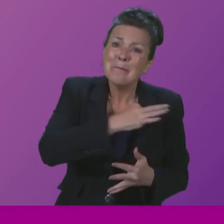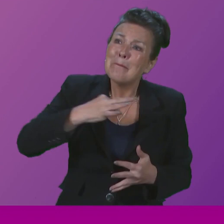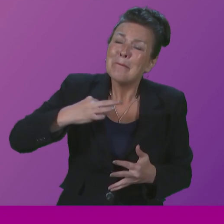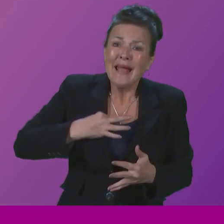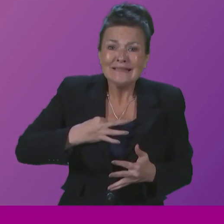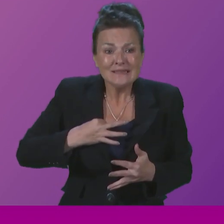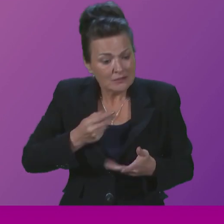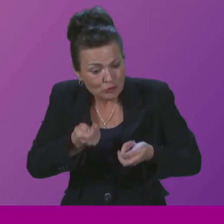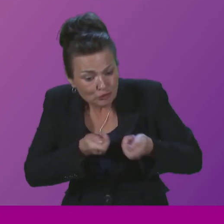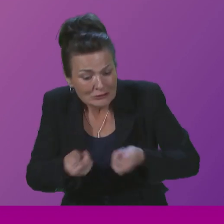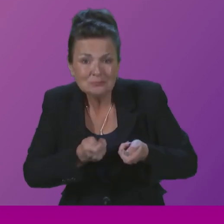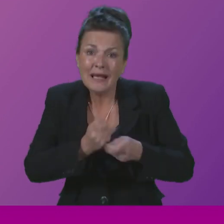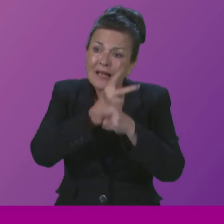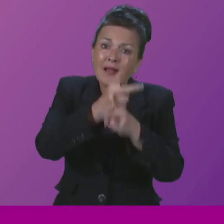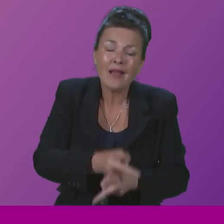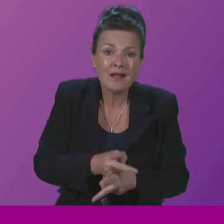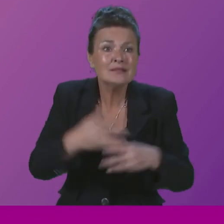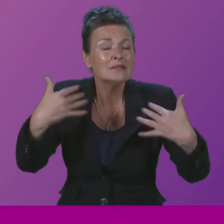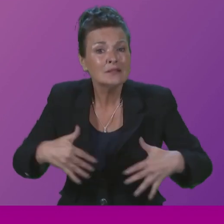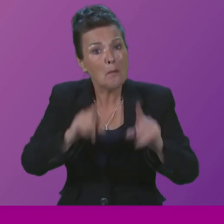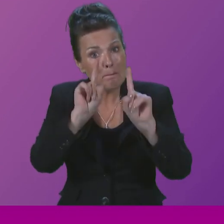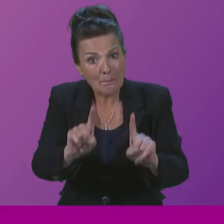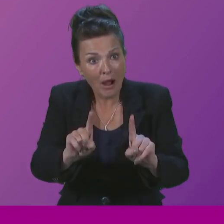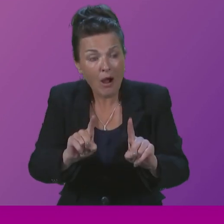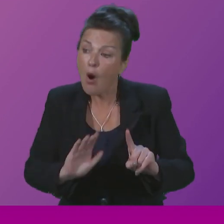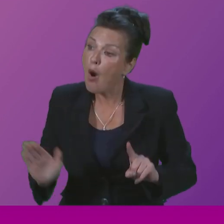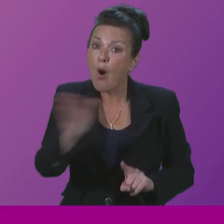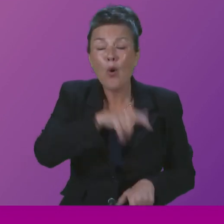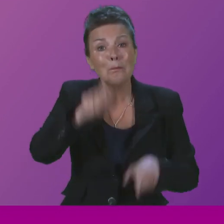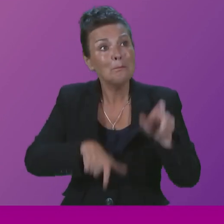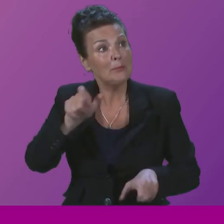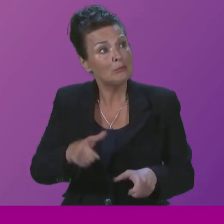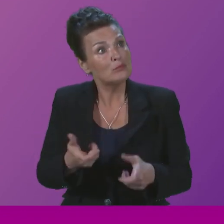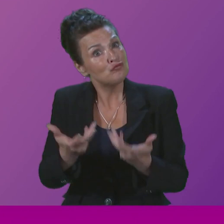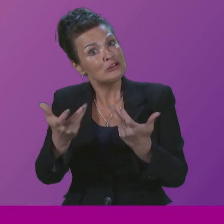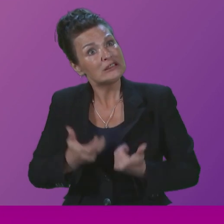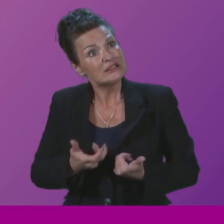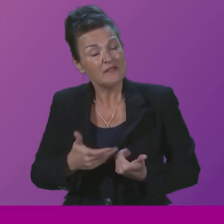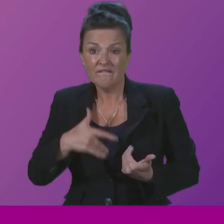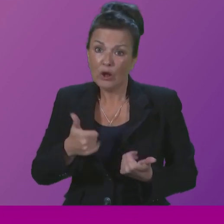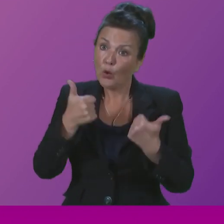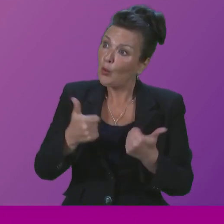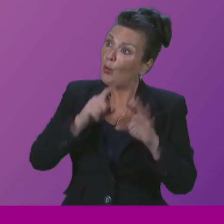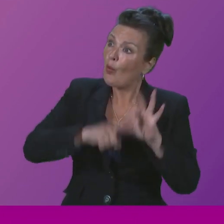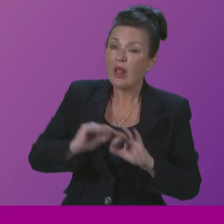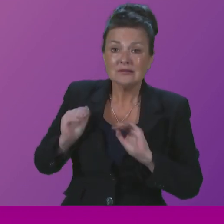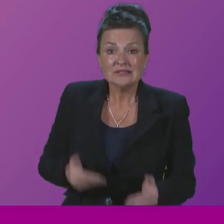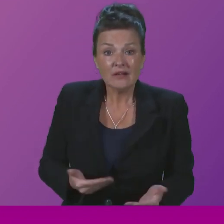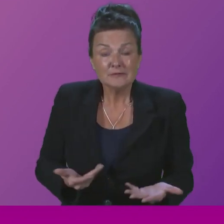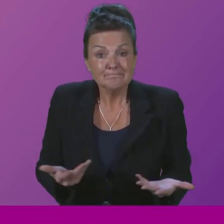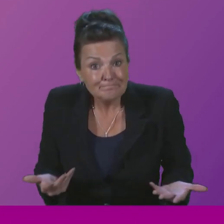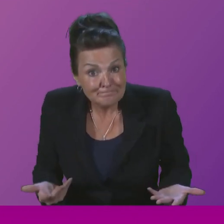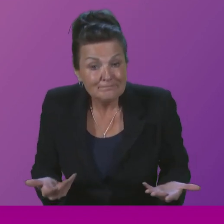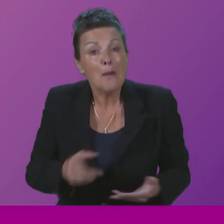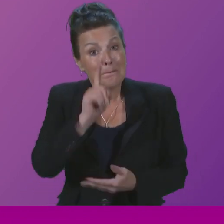the case for everyone, particularly now given the pressures faced. That is why the responsibility I have, the health secretary has and the whole